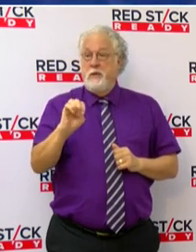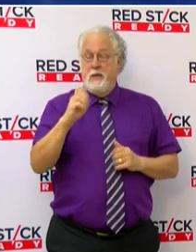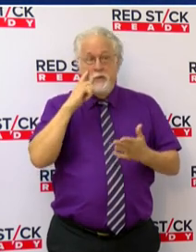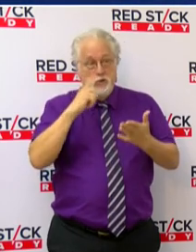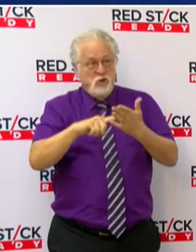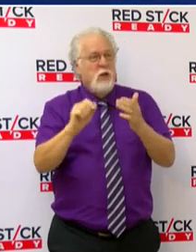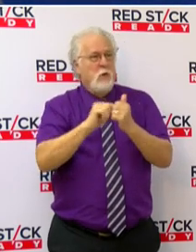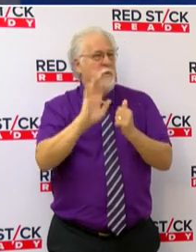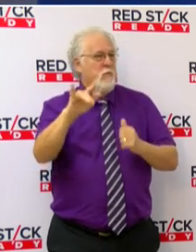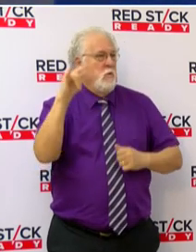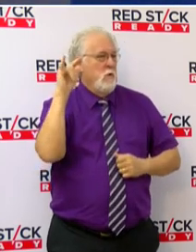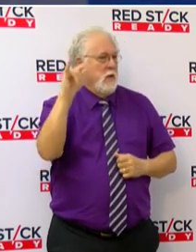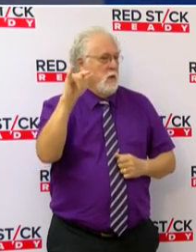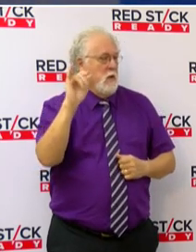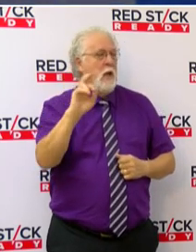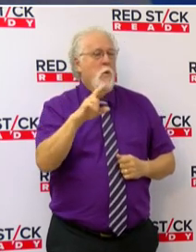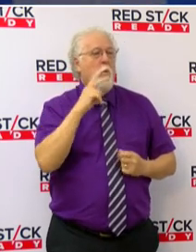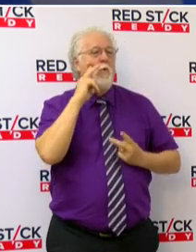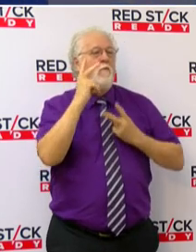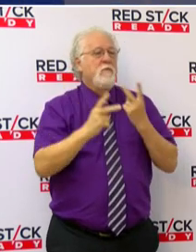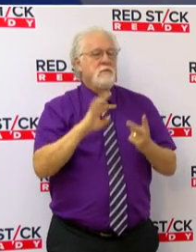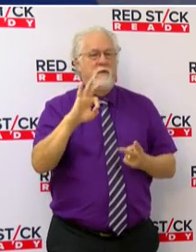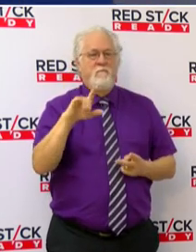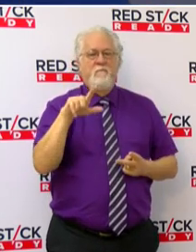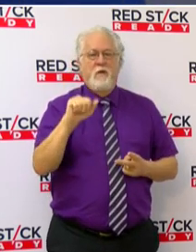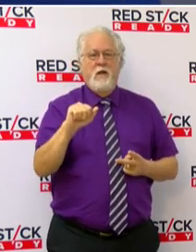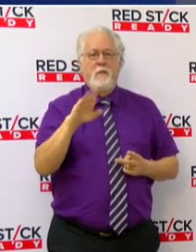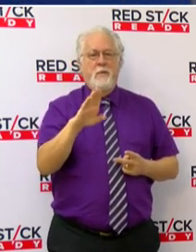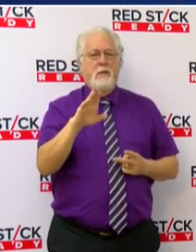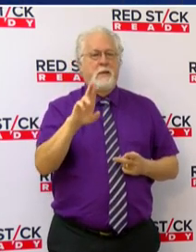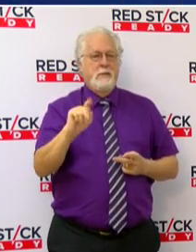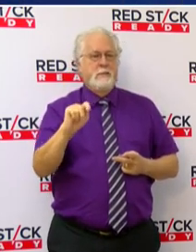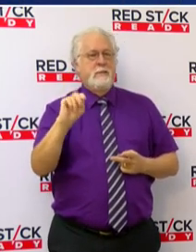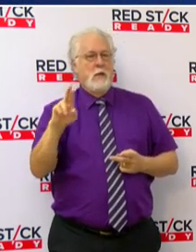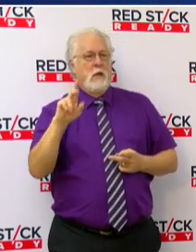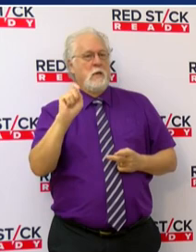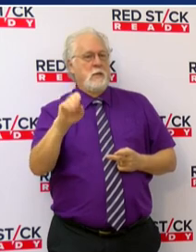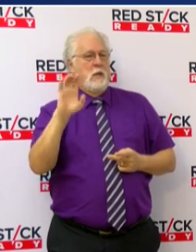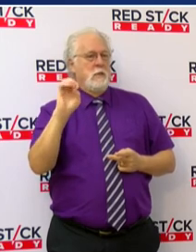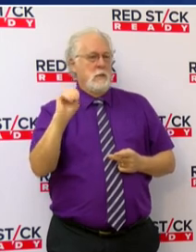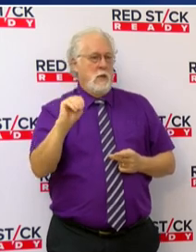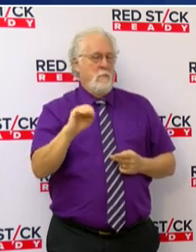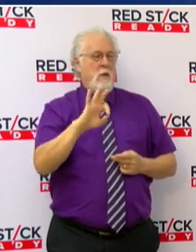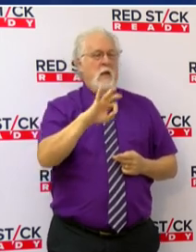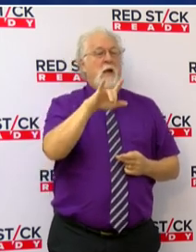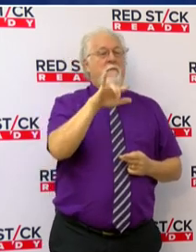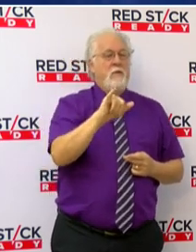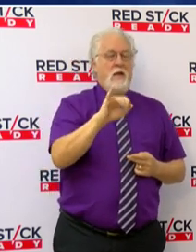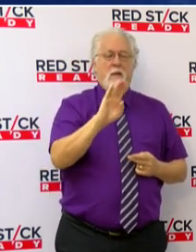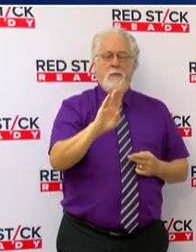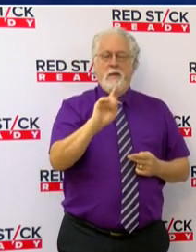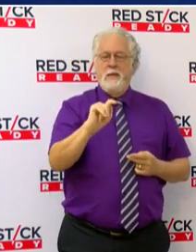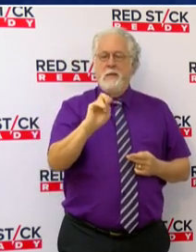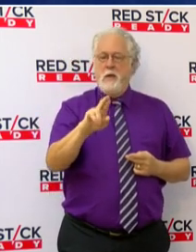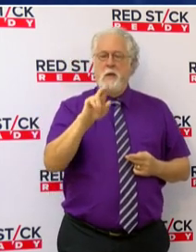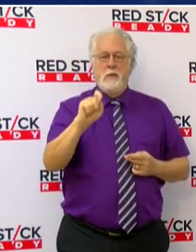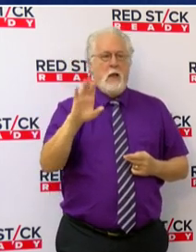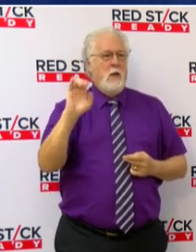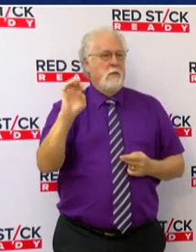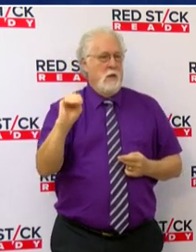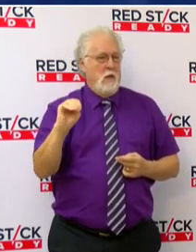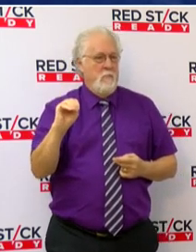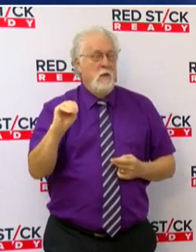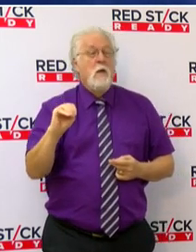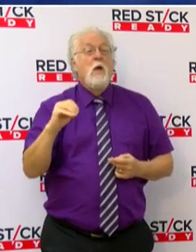directly with your airline or visit flybtr.com, flybtr.com. Currently, we are working